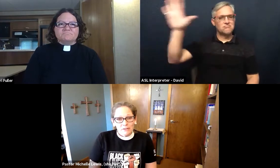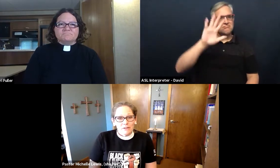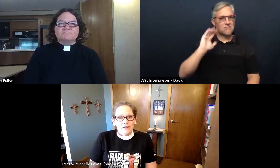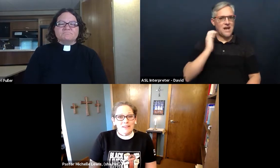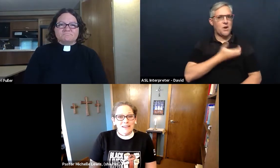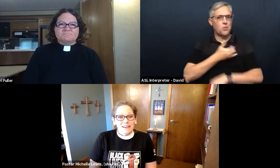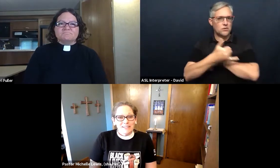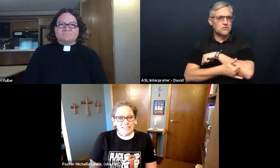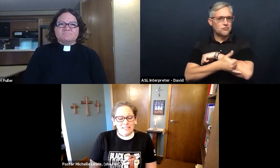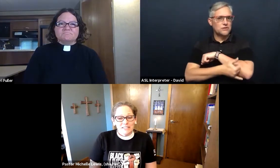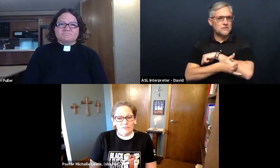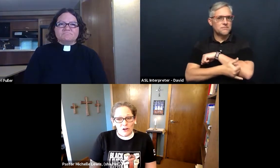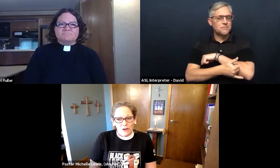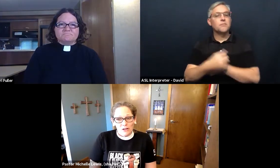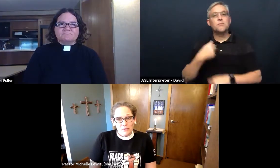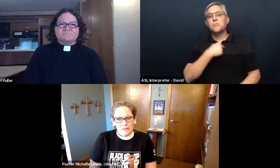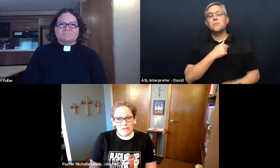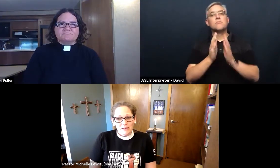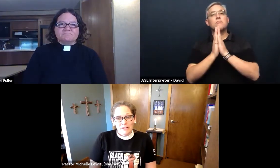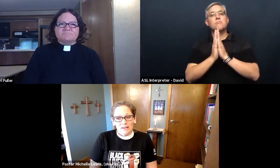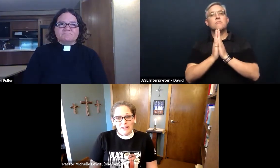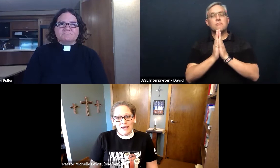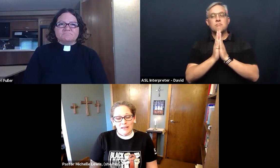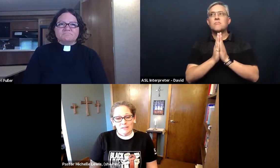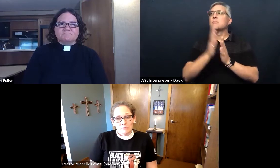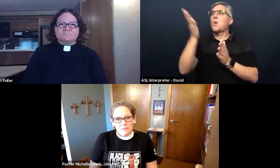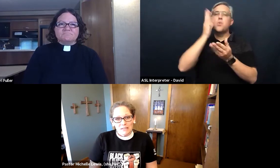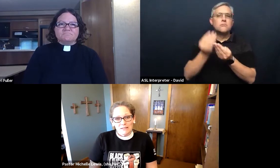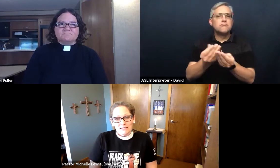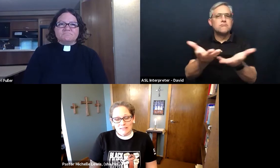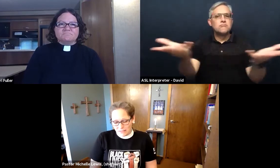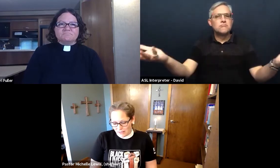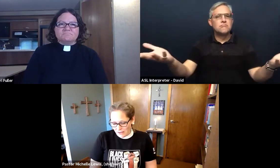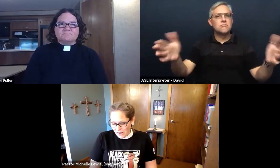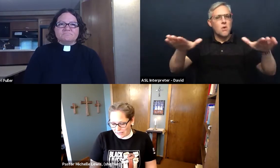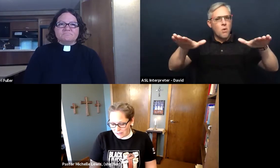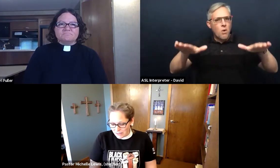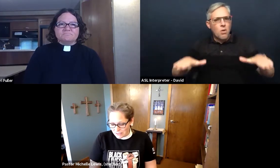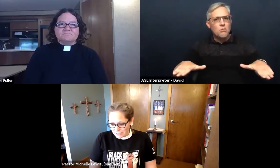that a sense of calm and peace can guide us.